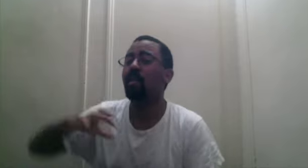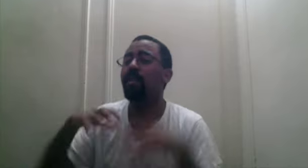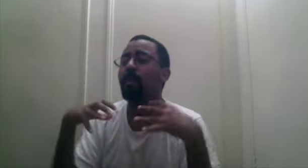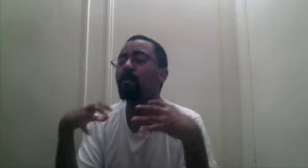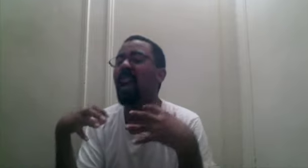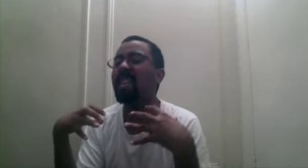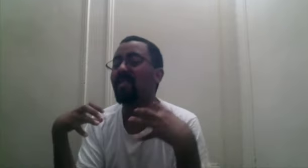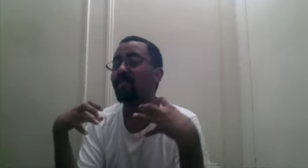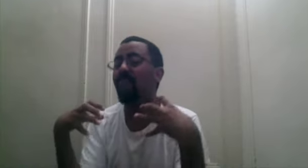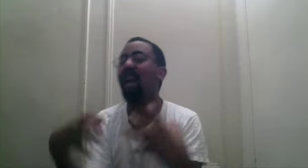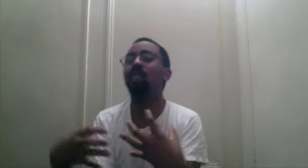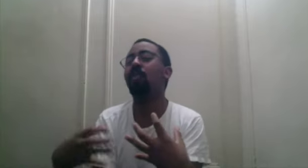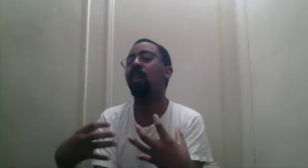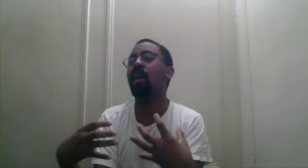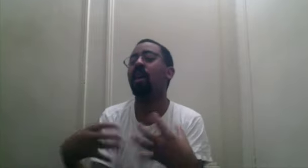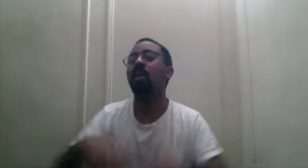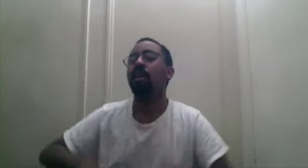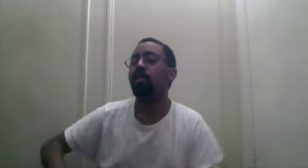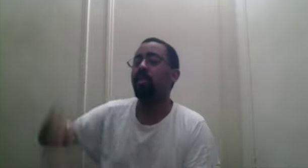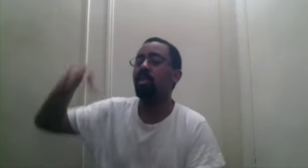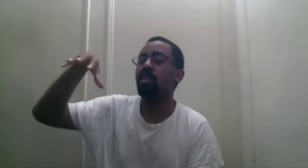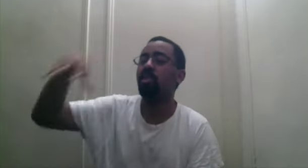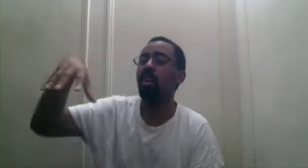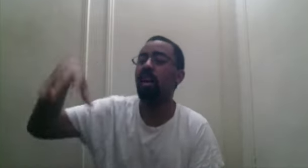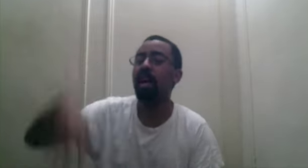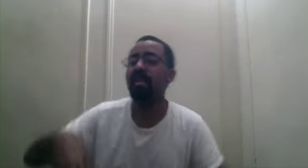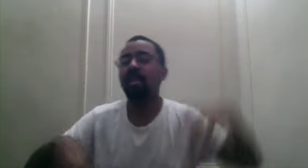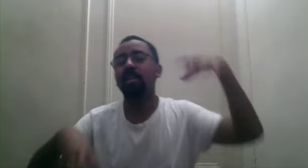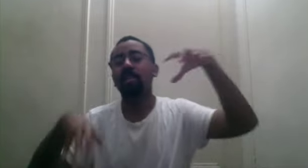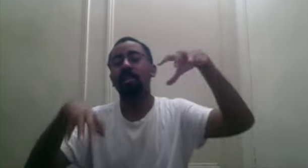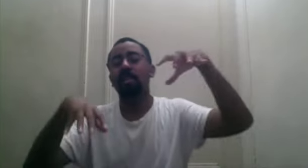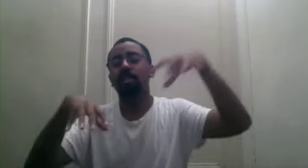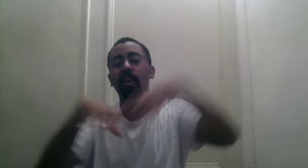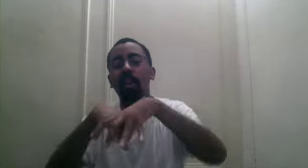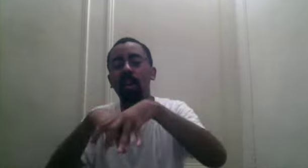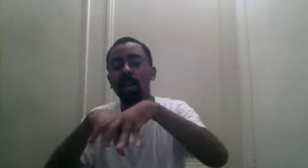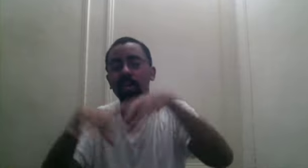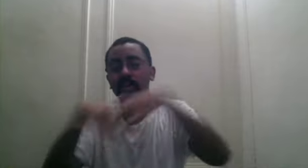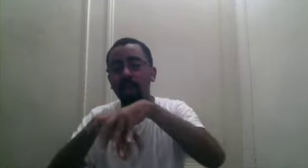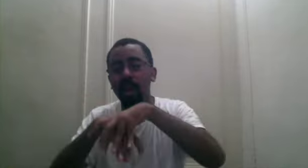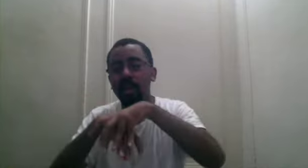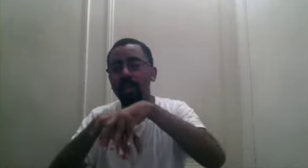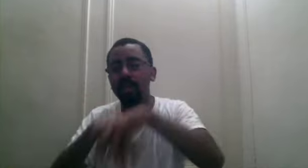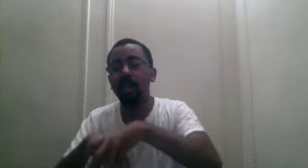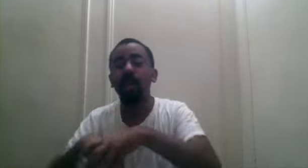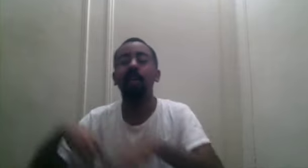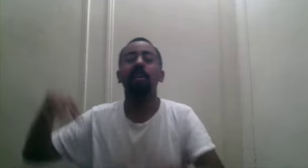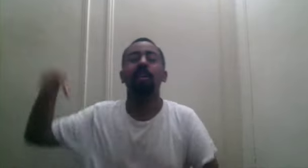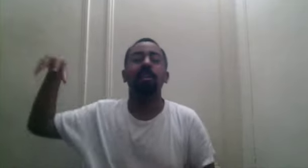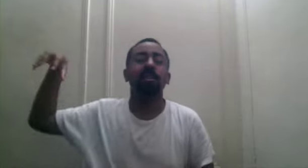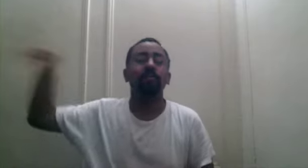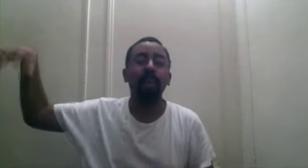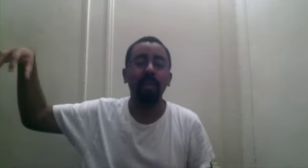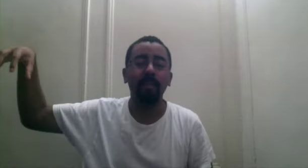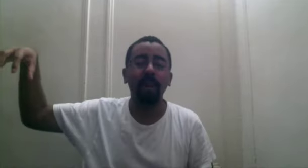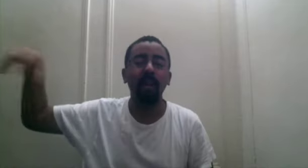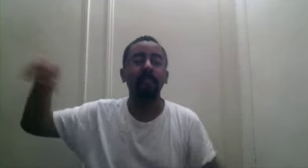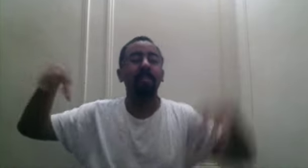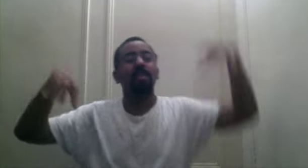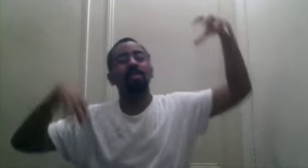be a massive battle royale between the Straw Hats, Law, Straw Hats and Law, Big Mom, the